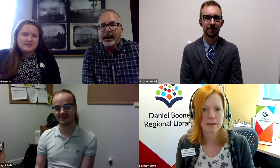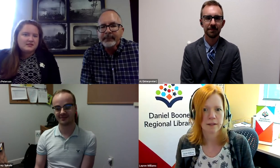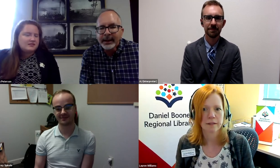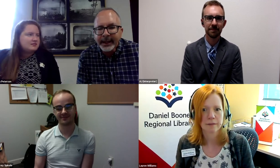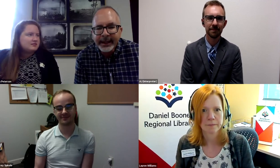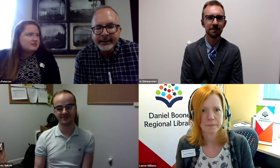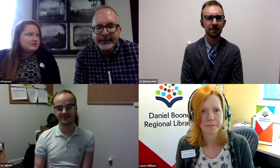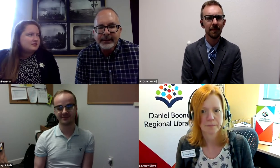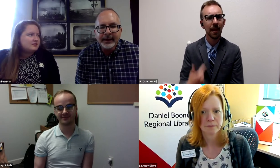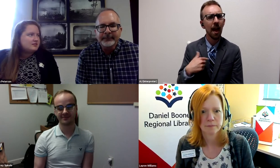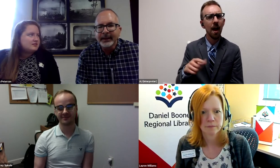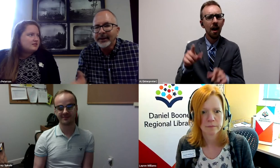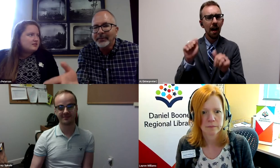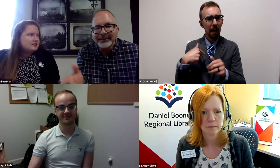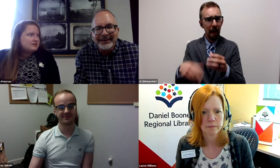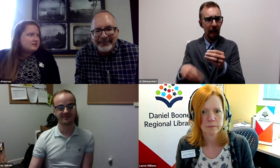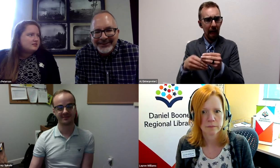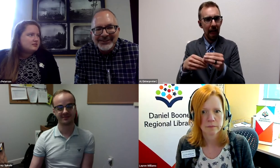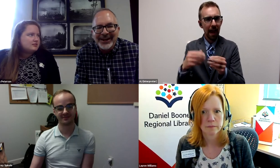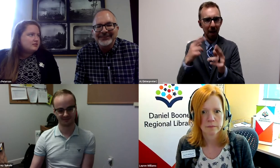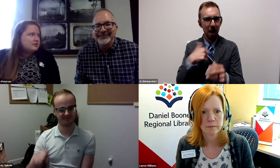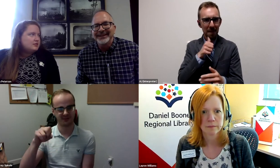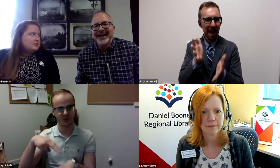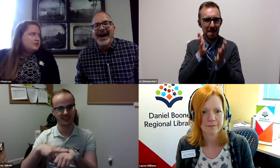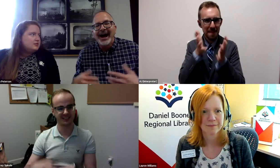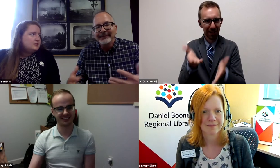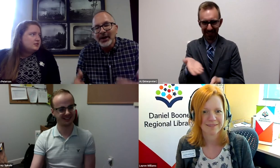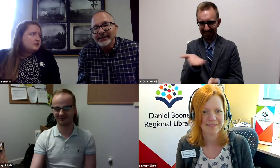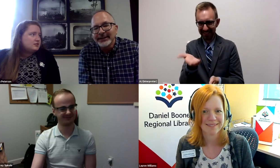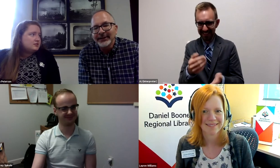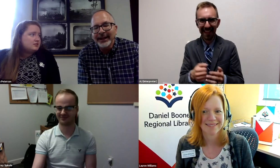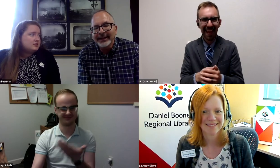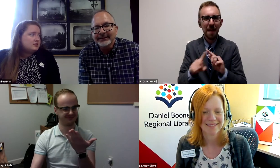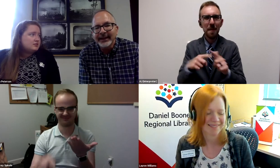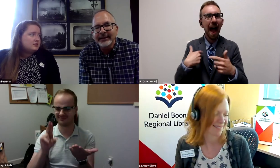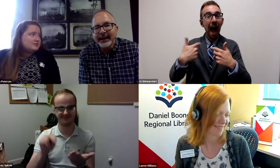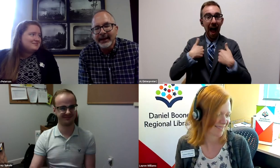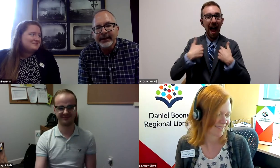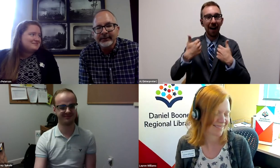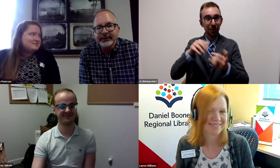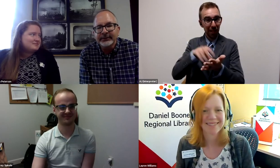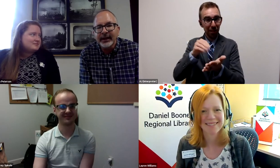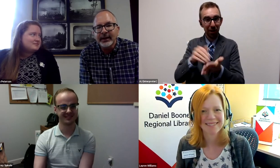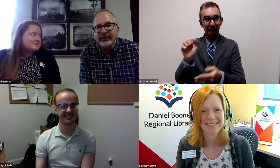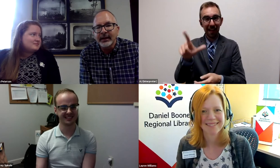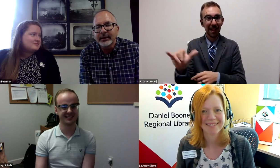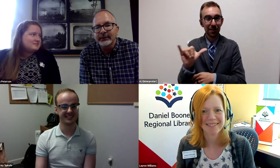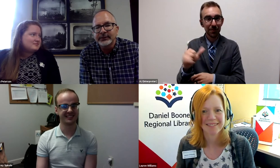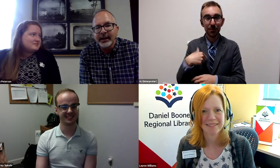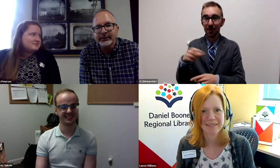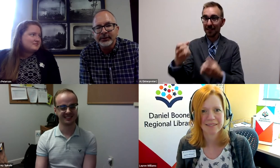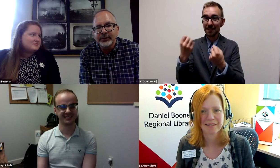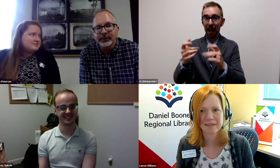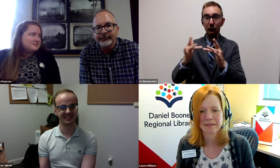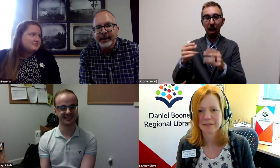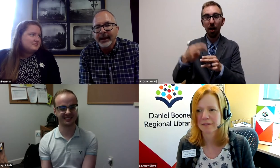I might add, and I hope I'm not embarrassing Jeffrey, but I'm trying to learn ASL and I found a site online called